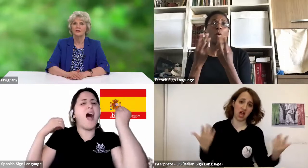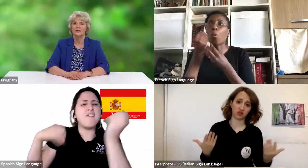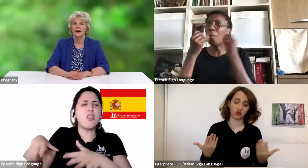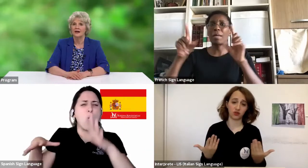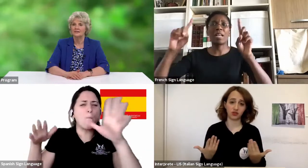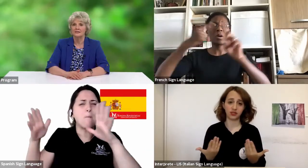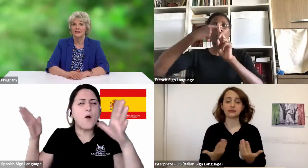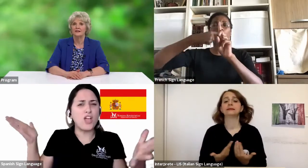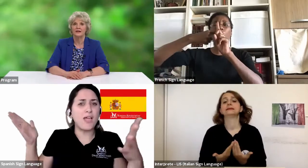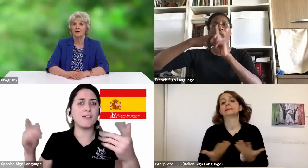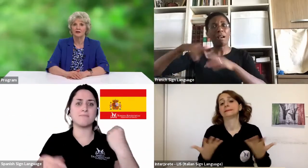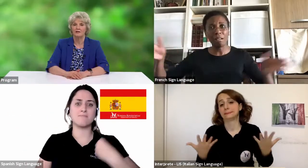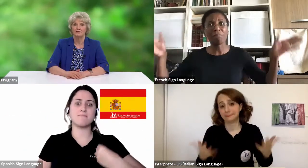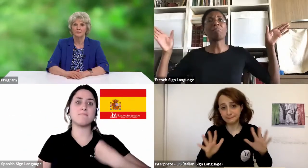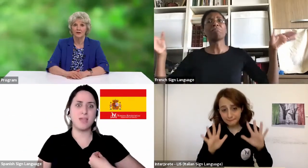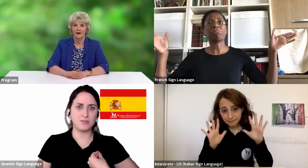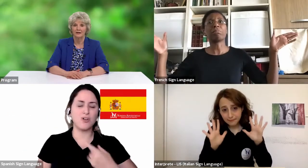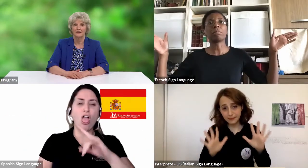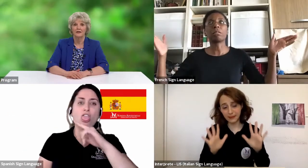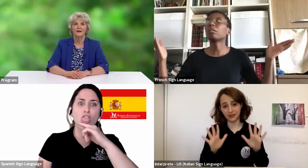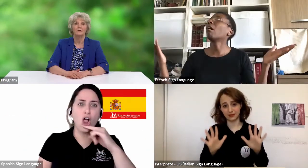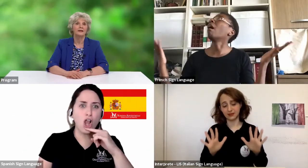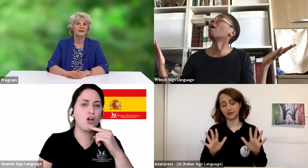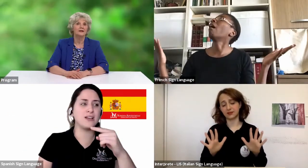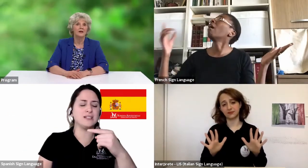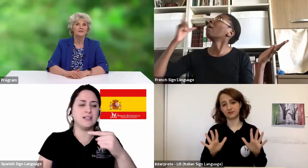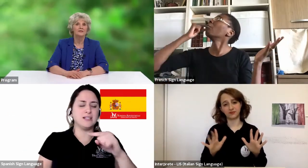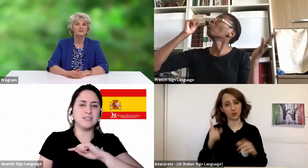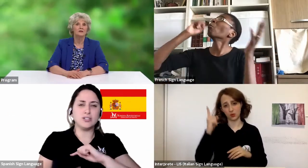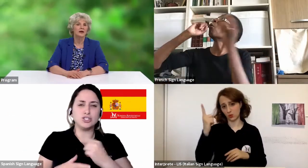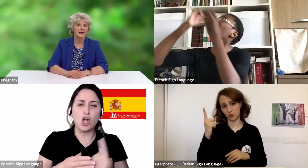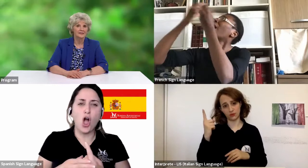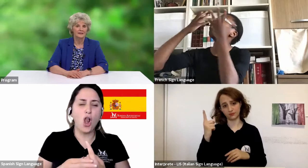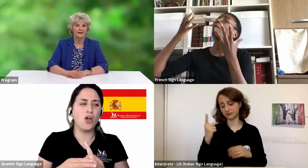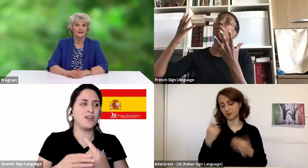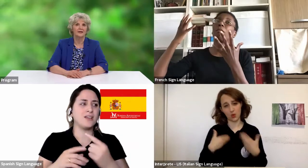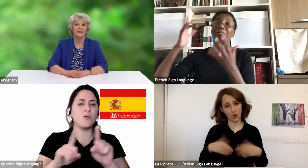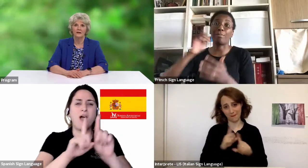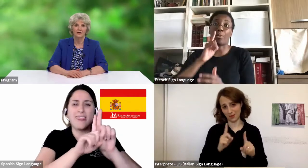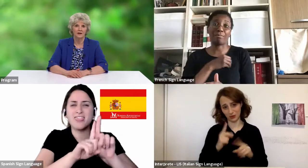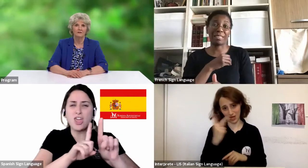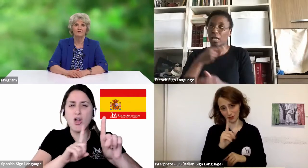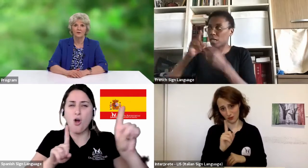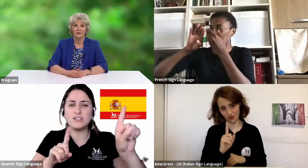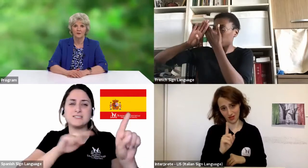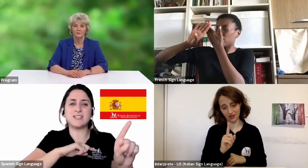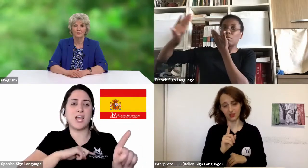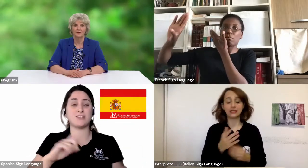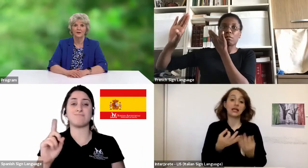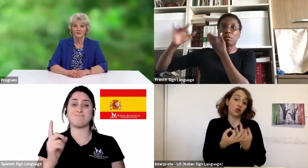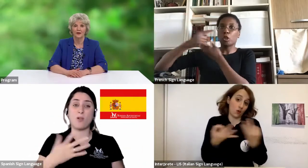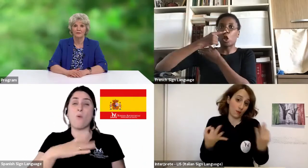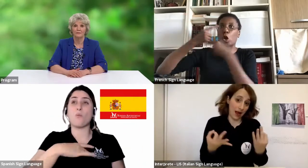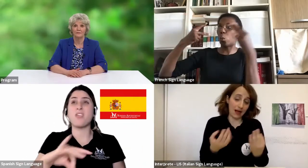feel not only isolated and caught off from God, but it can cause us to feel isolated and caught off from other